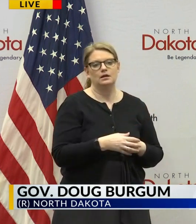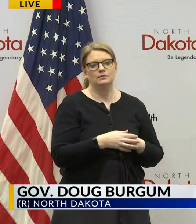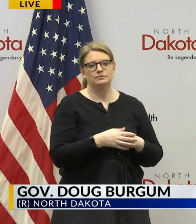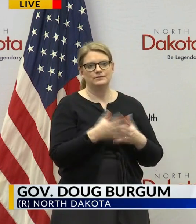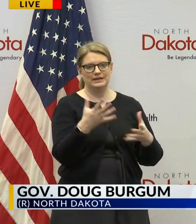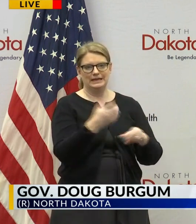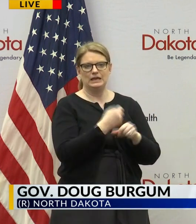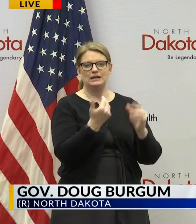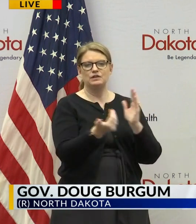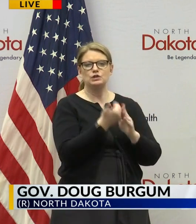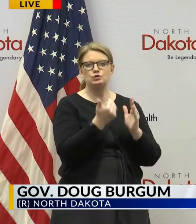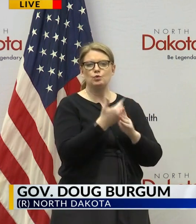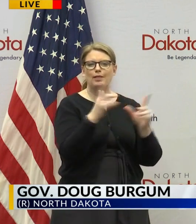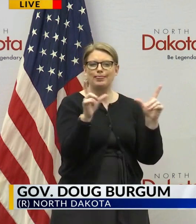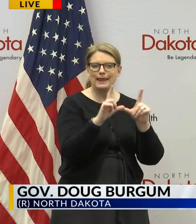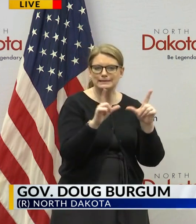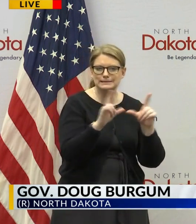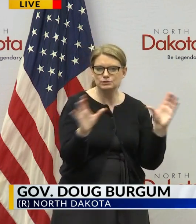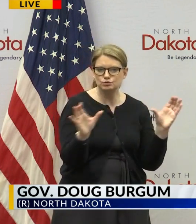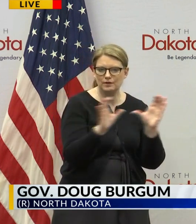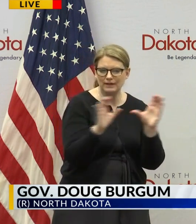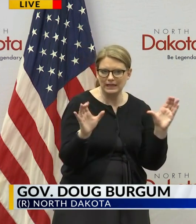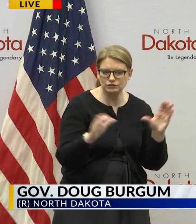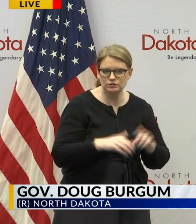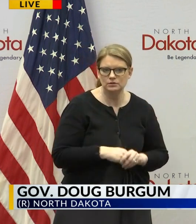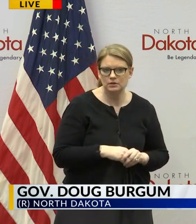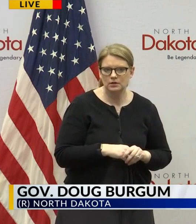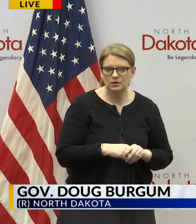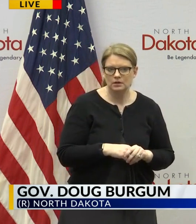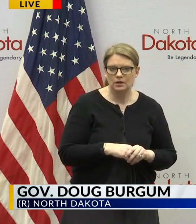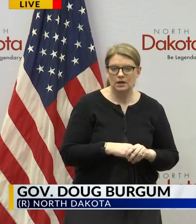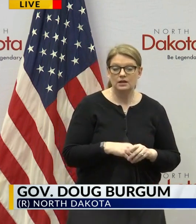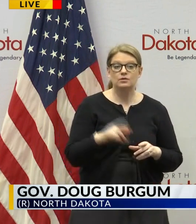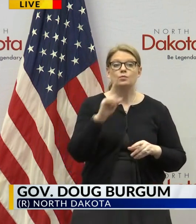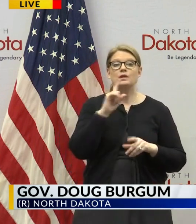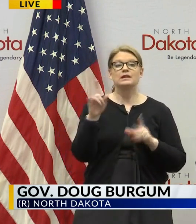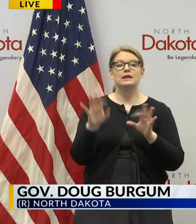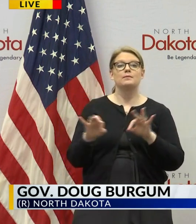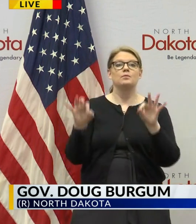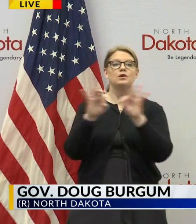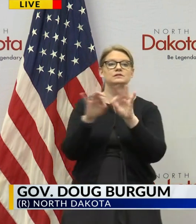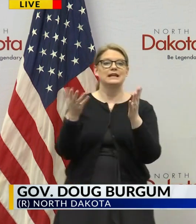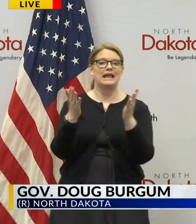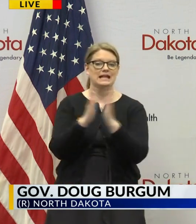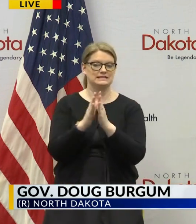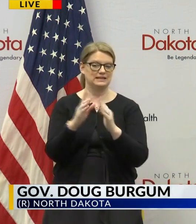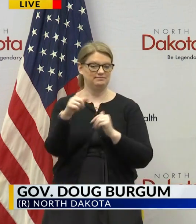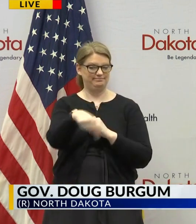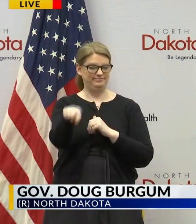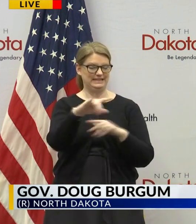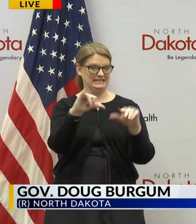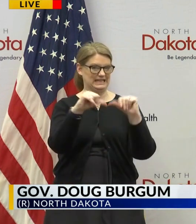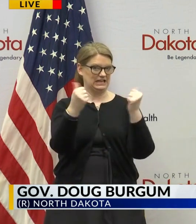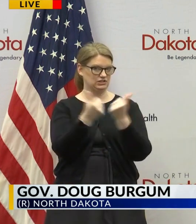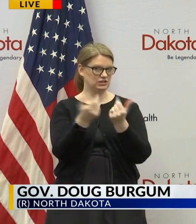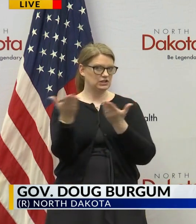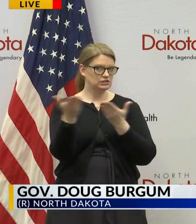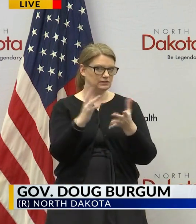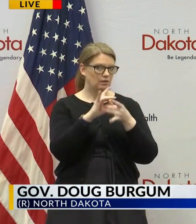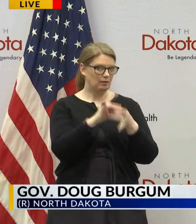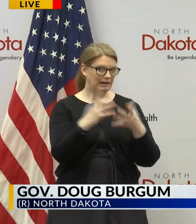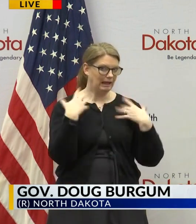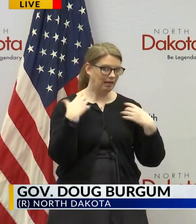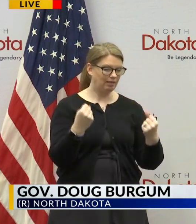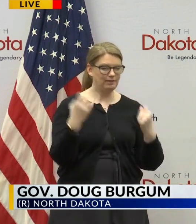obtaining or renewing any sort of license or certification and of utmost importance we're asking these agencies to look at services related to